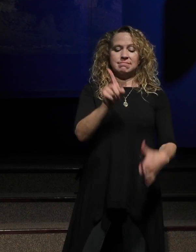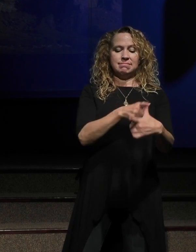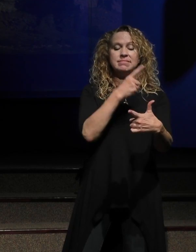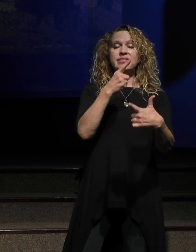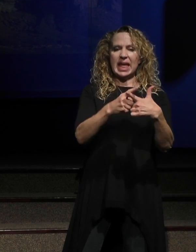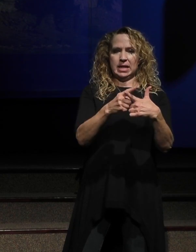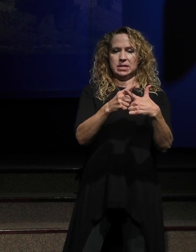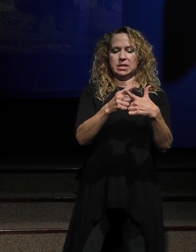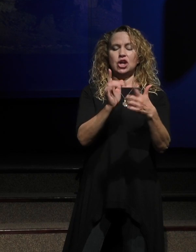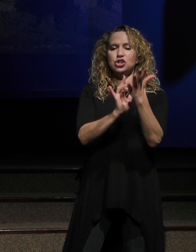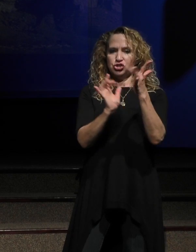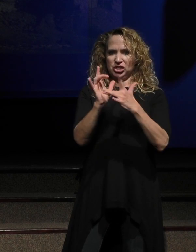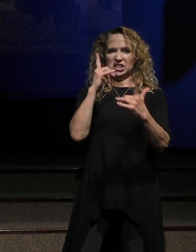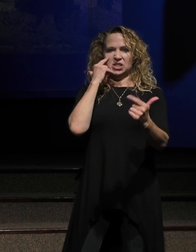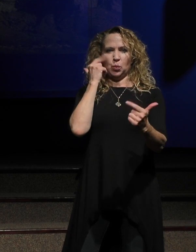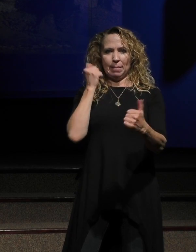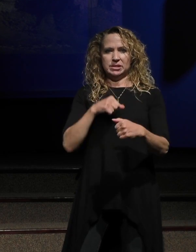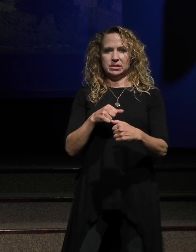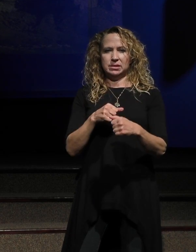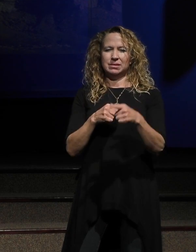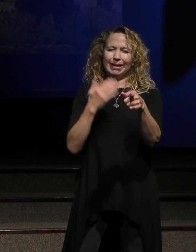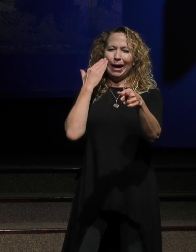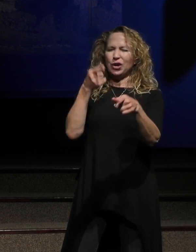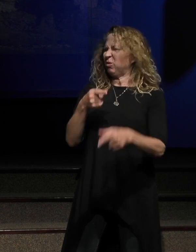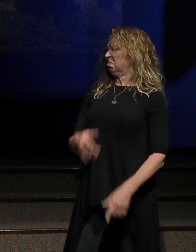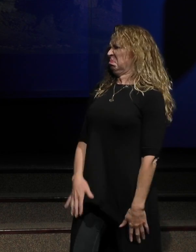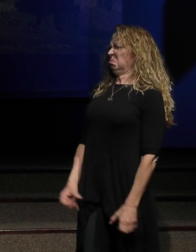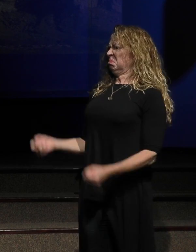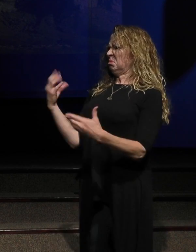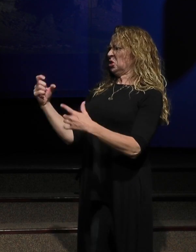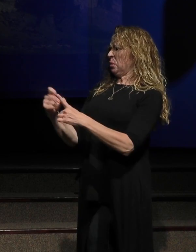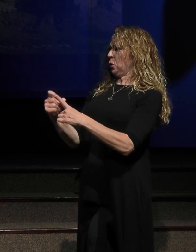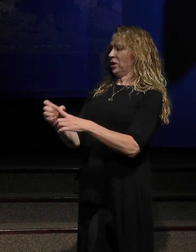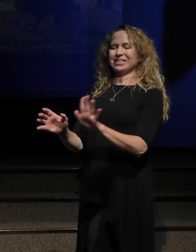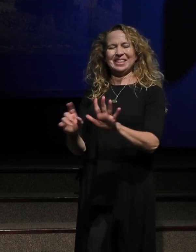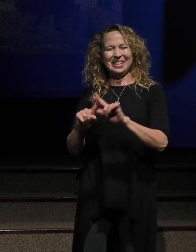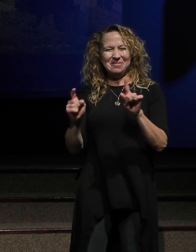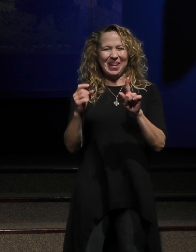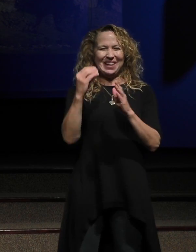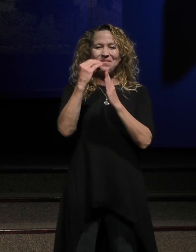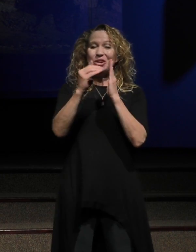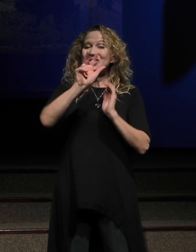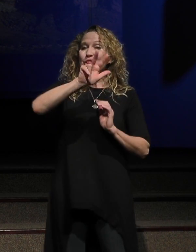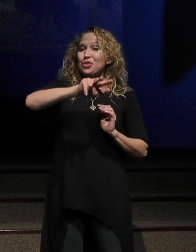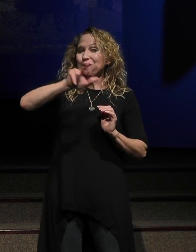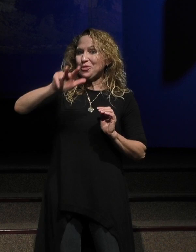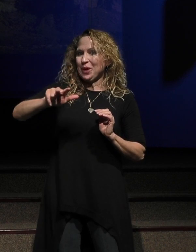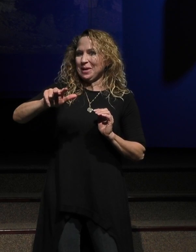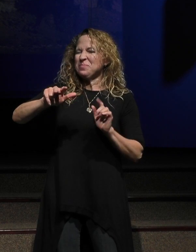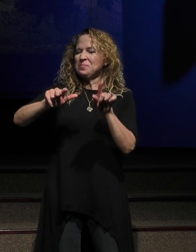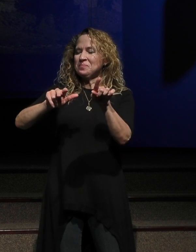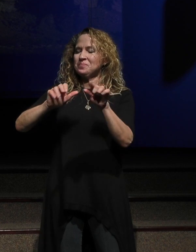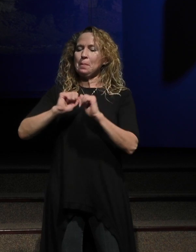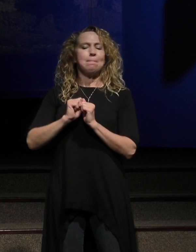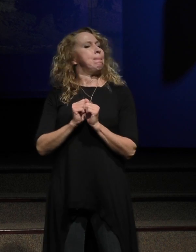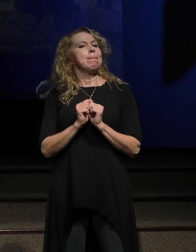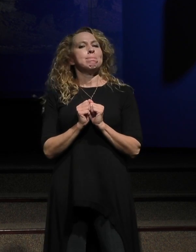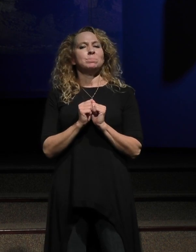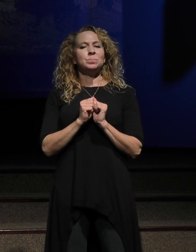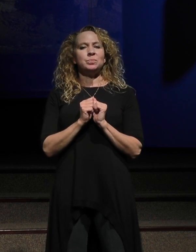wept. I know for some of you, you're going, well, I'm out then. That's too many words. But verse 33, let's watch what happens. We'll work our way up to that verse.